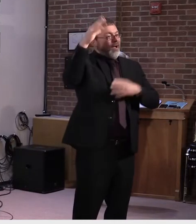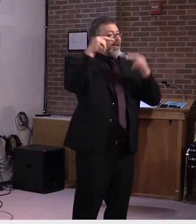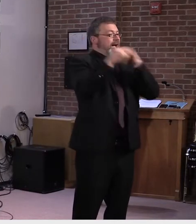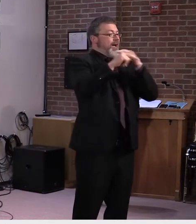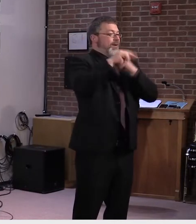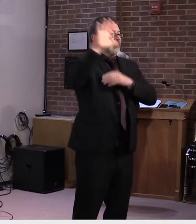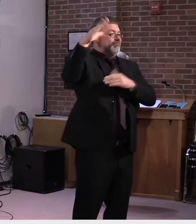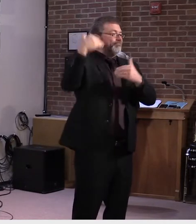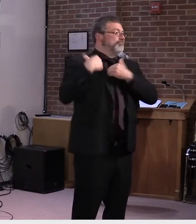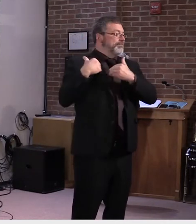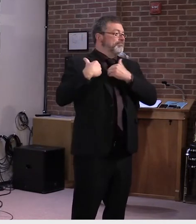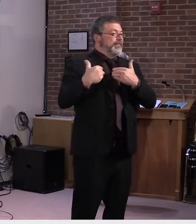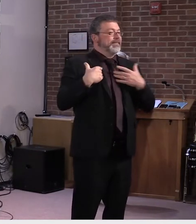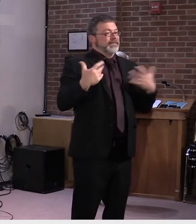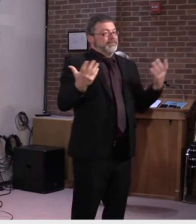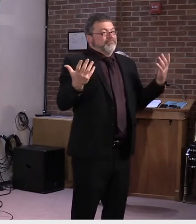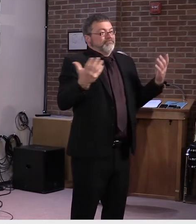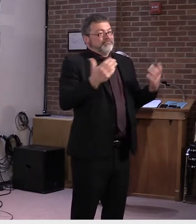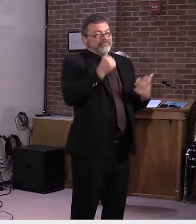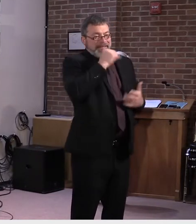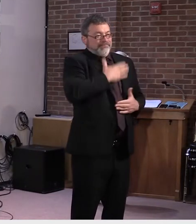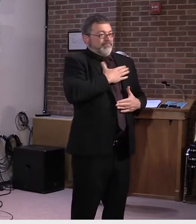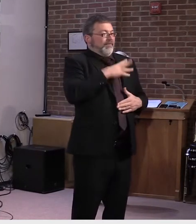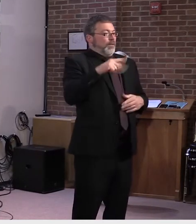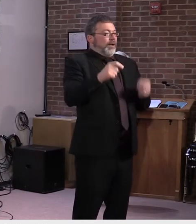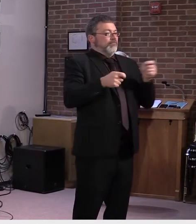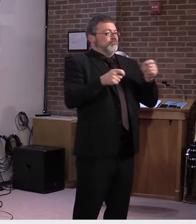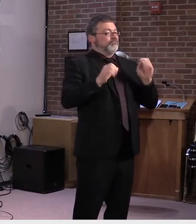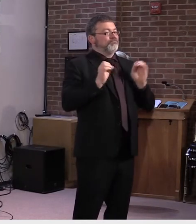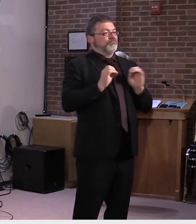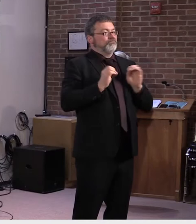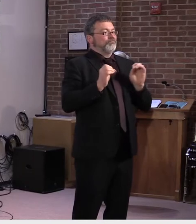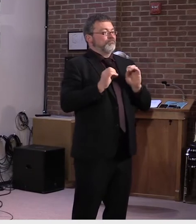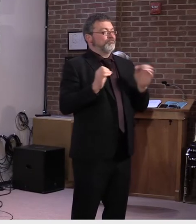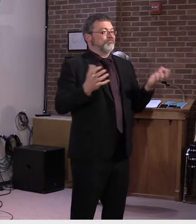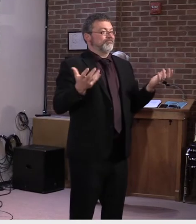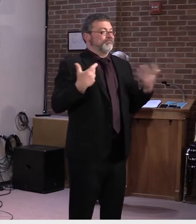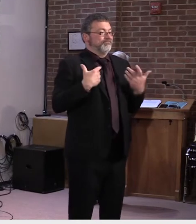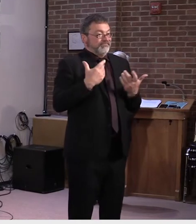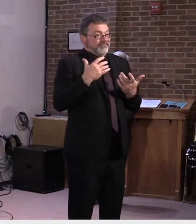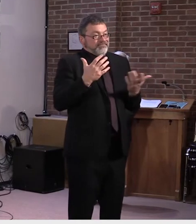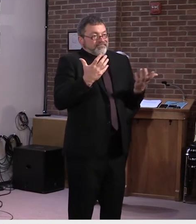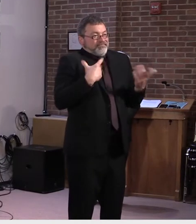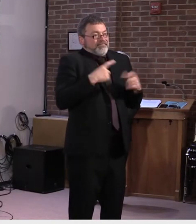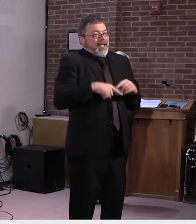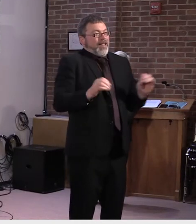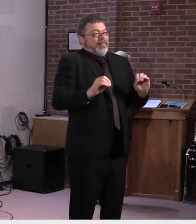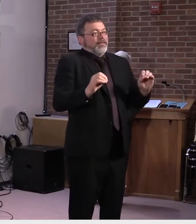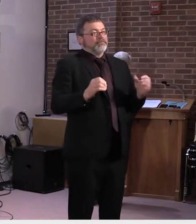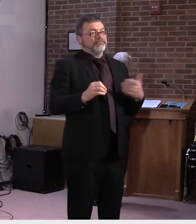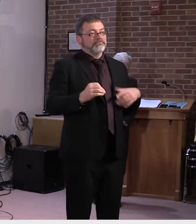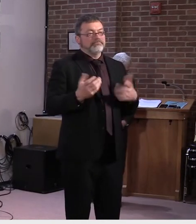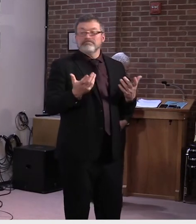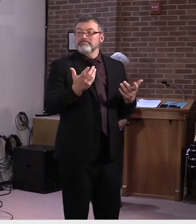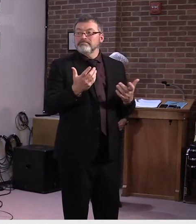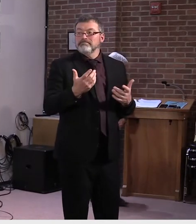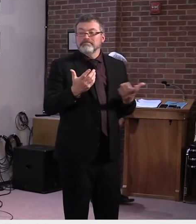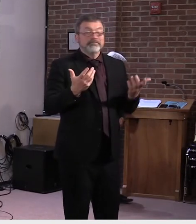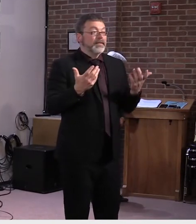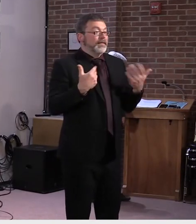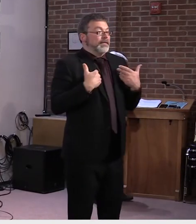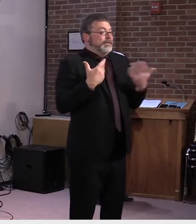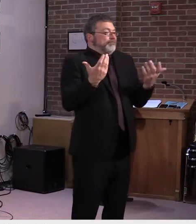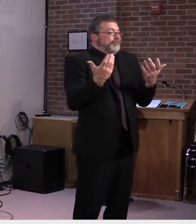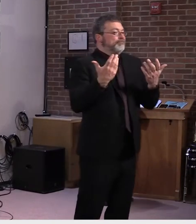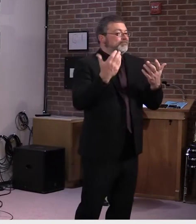lot of money to, uh, to divert back to the areas that we need, but, uh, anytime that we can put money back into, uh,